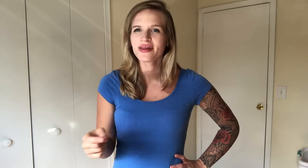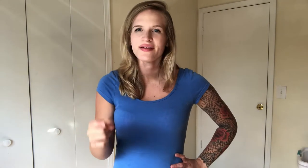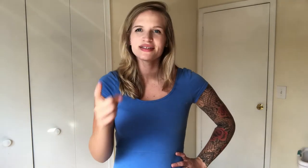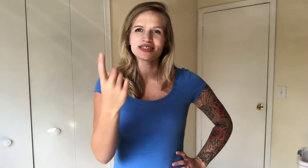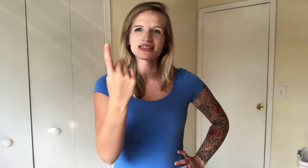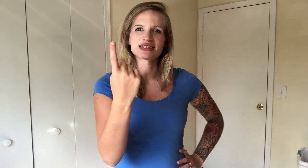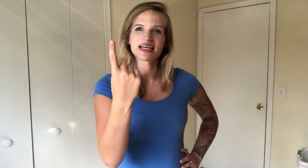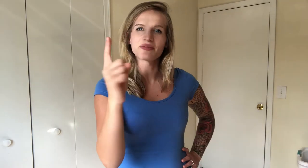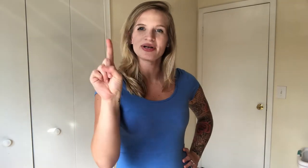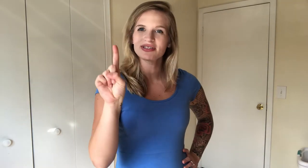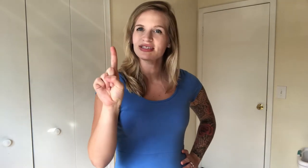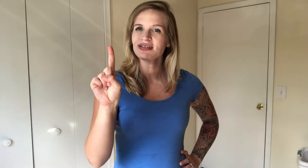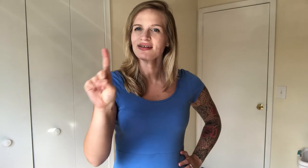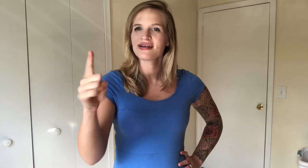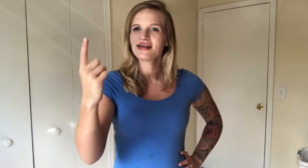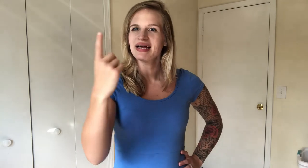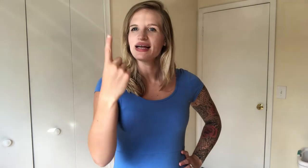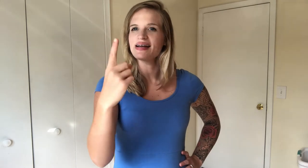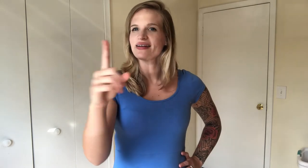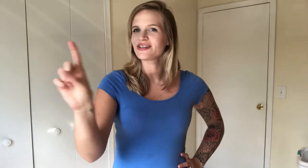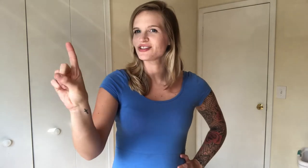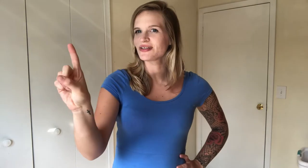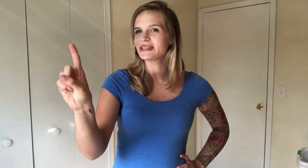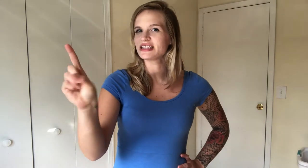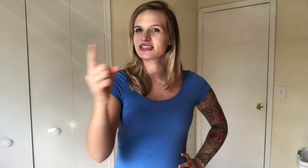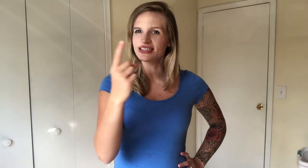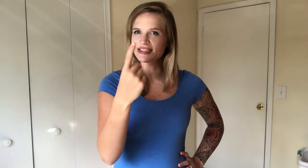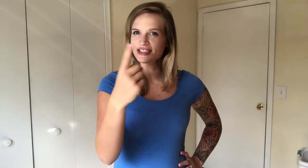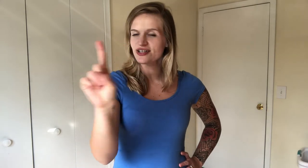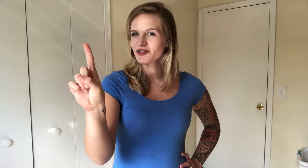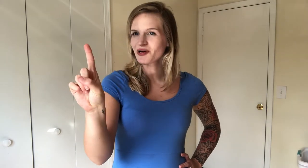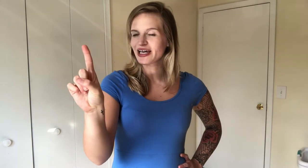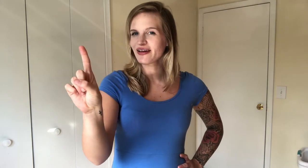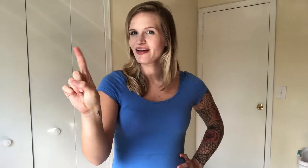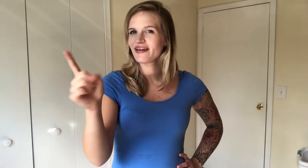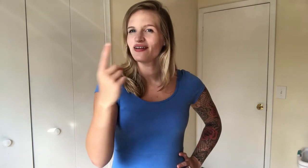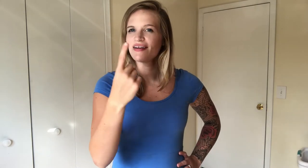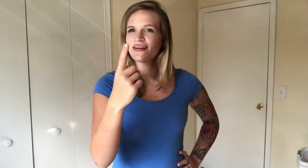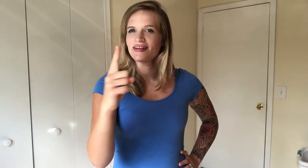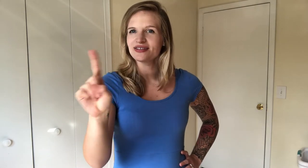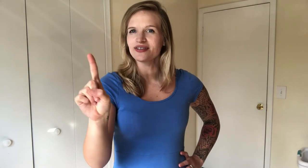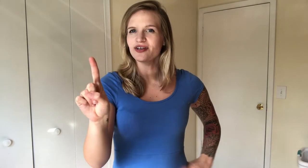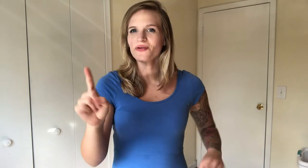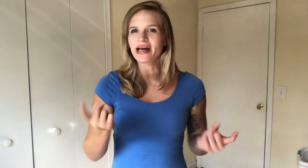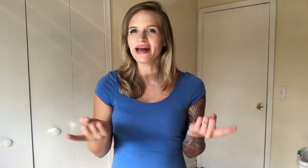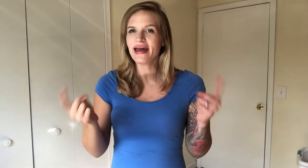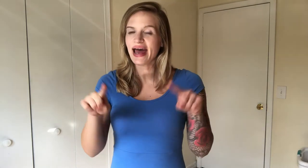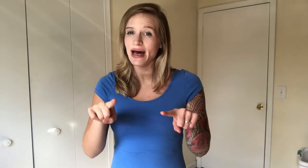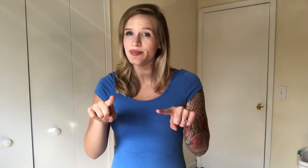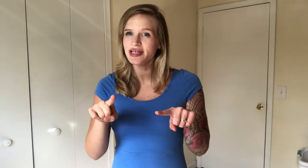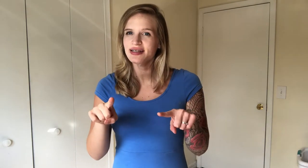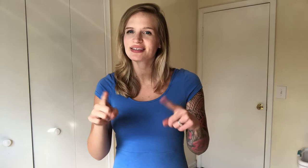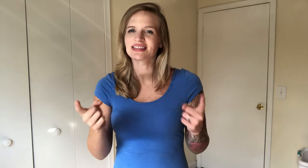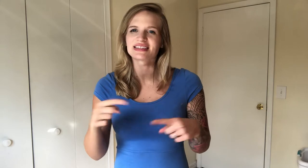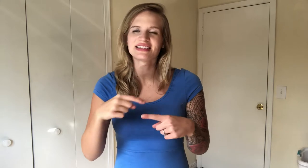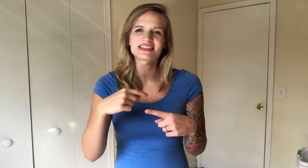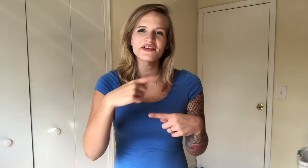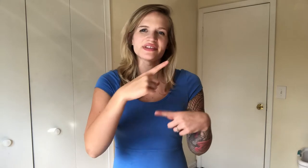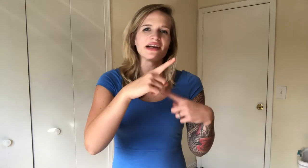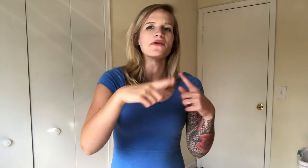So this is like a person. And you show it. Just turn away. Turning away. Happen. So this is instead of signing